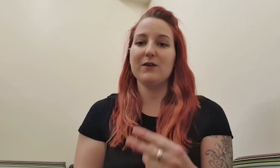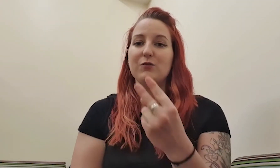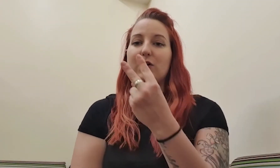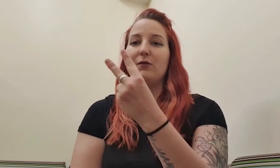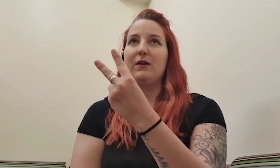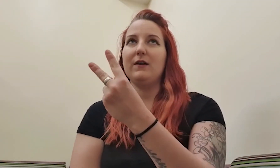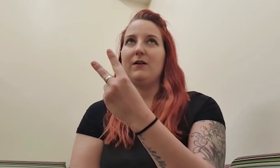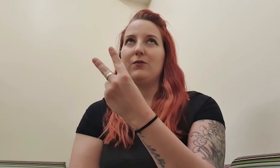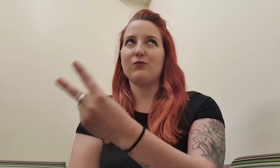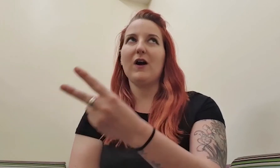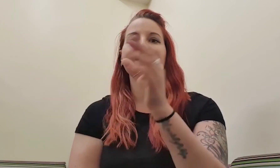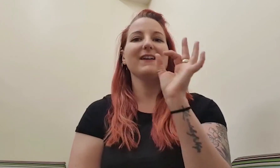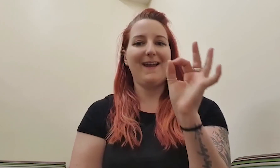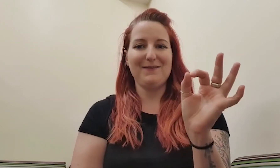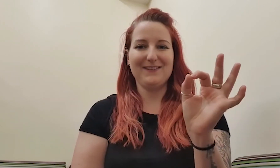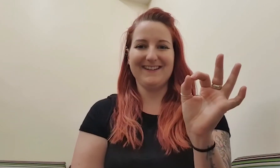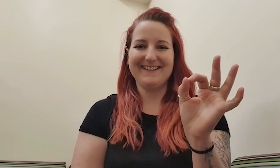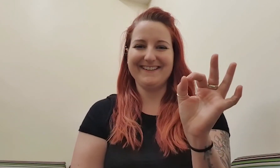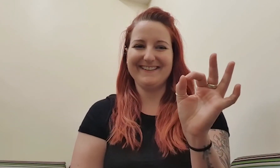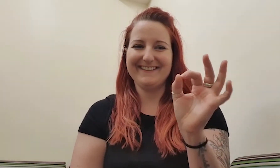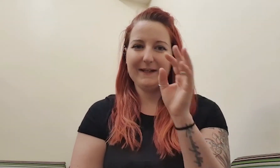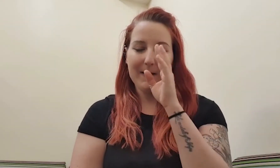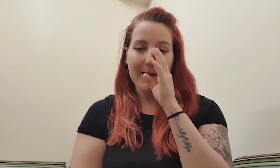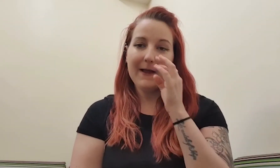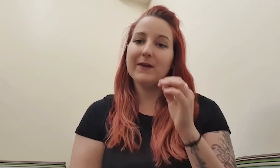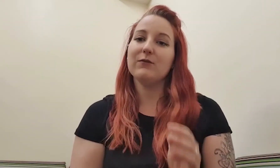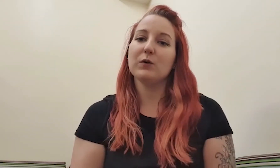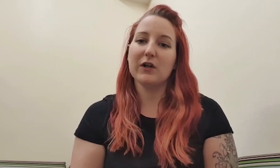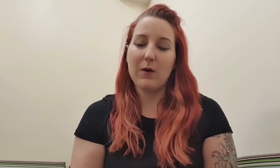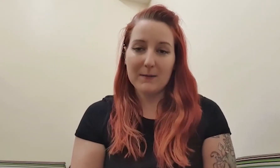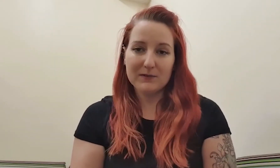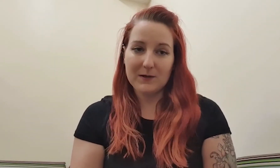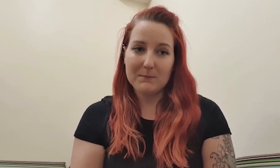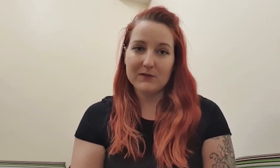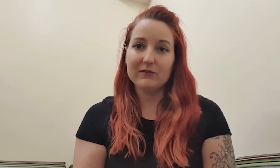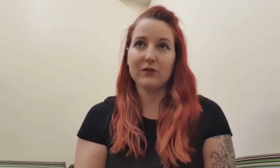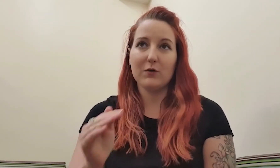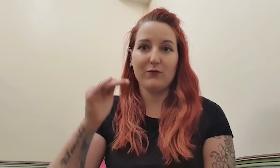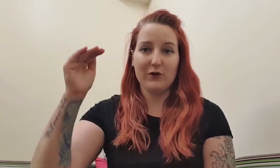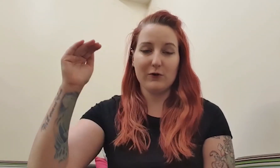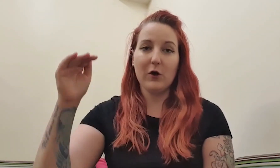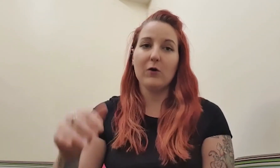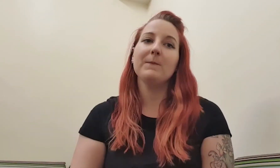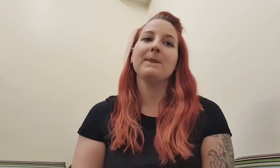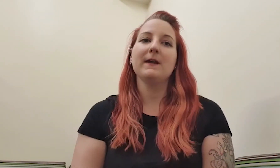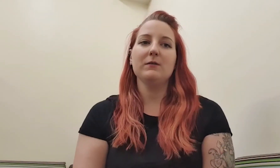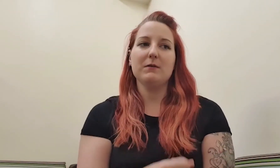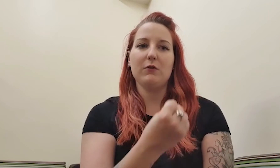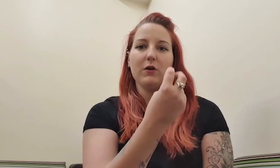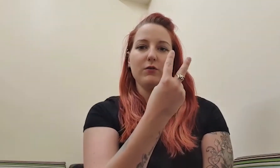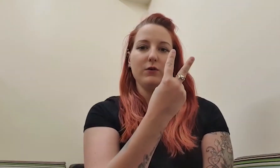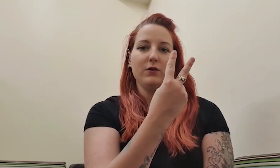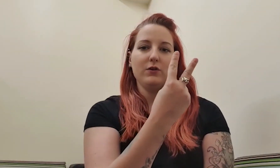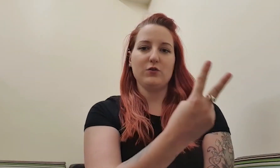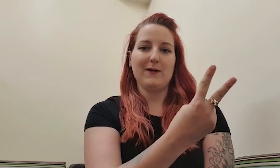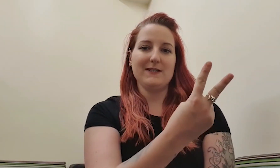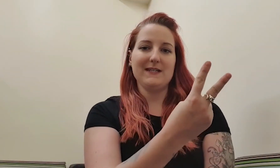and then you'll go right to left. And then if you want to go up some numbers and go further along, you'll go 21,